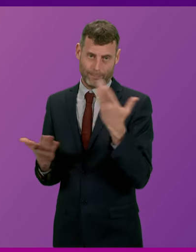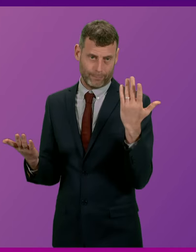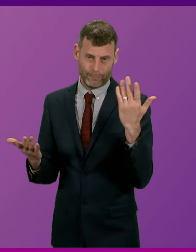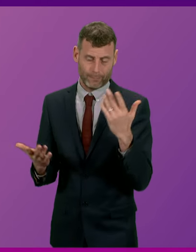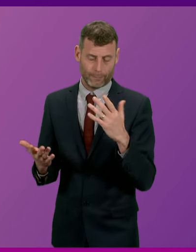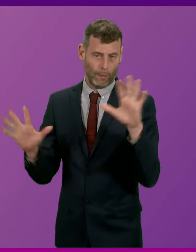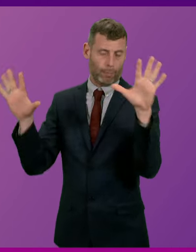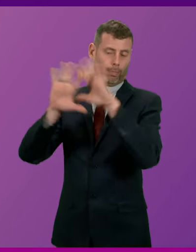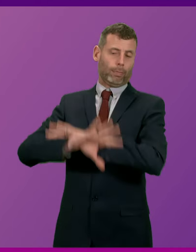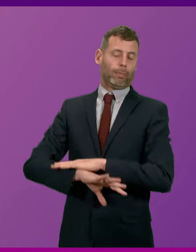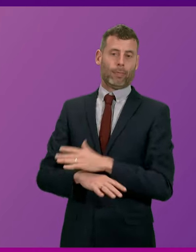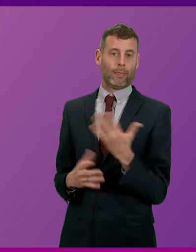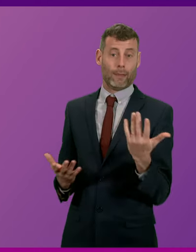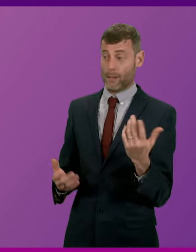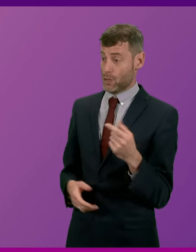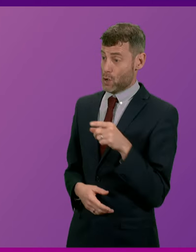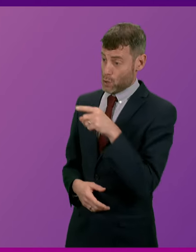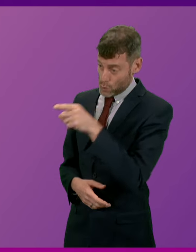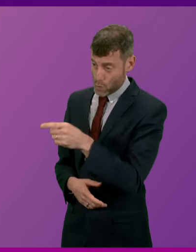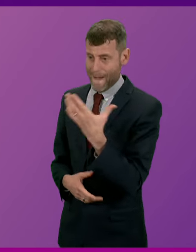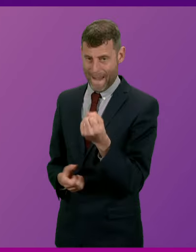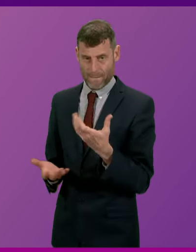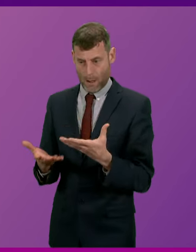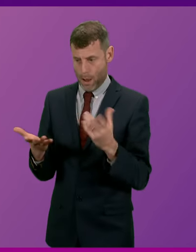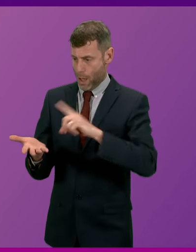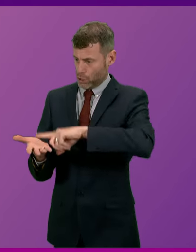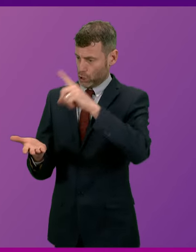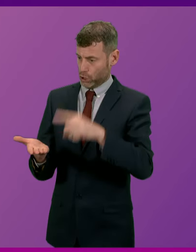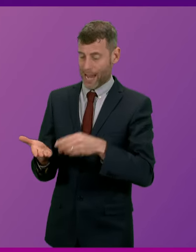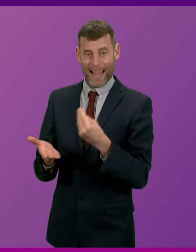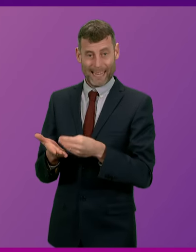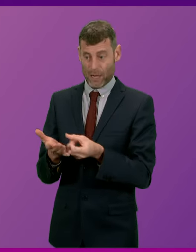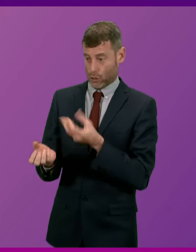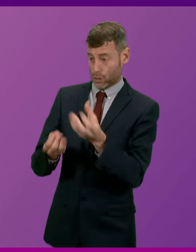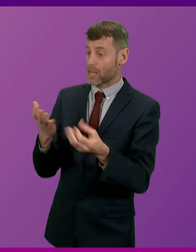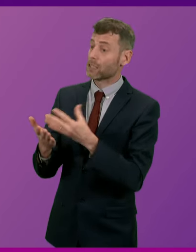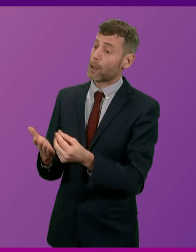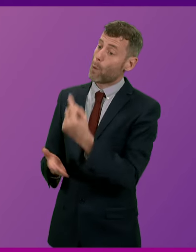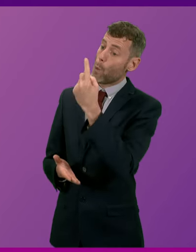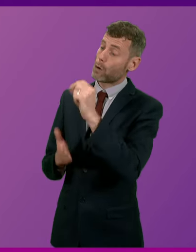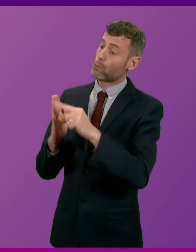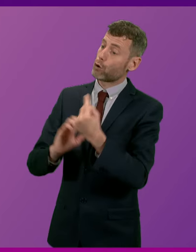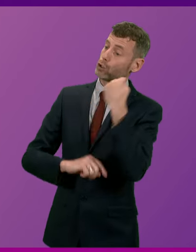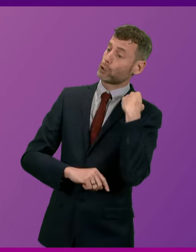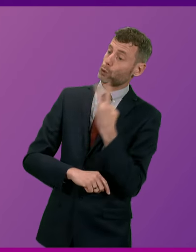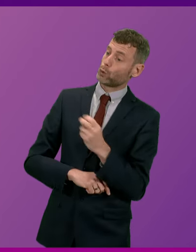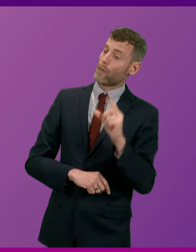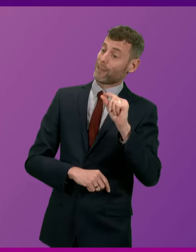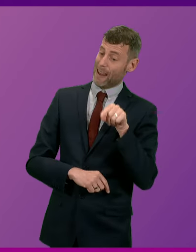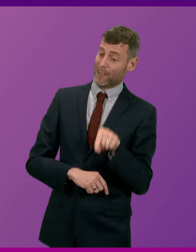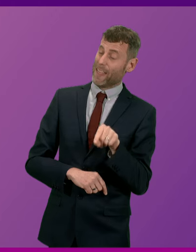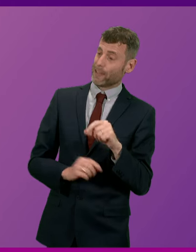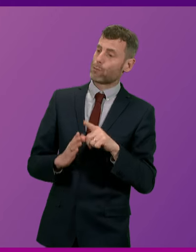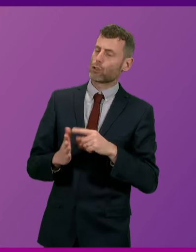block grant in history, of course, and one infrastructure project promised in 2011 to stimulate the economy, reduce